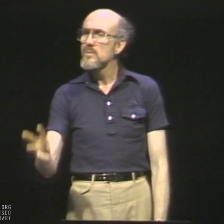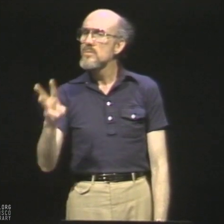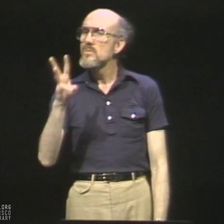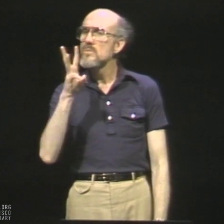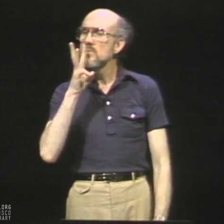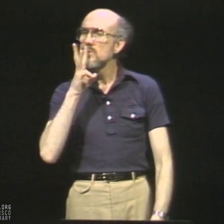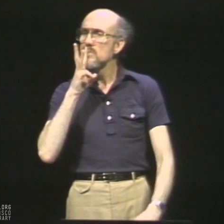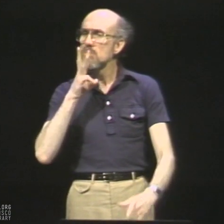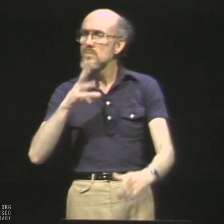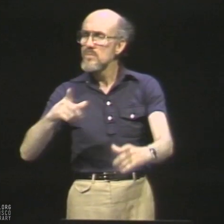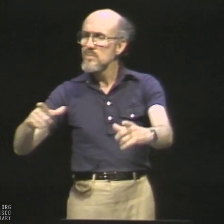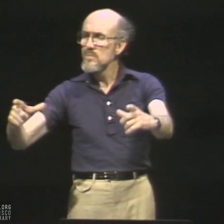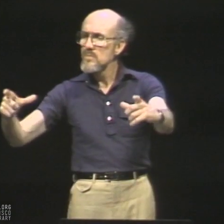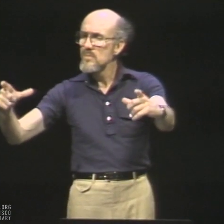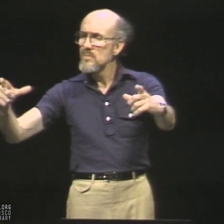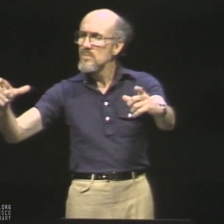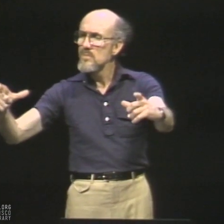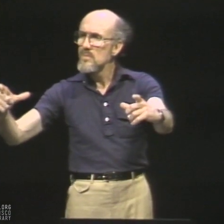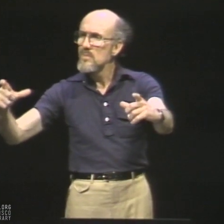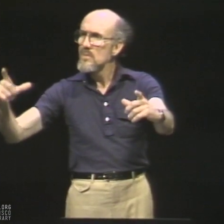An old silent pond.